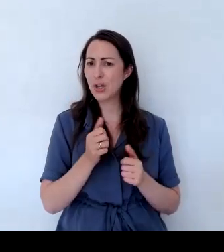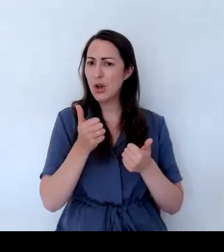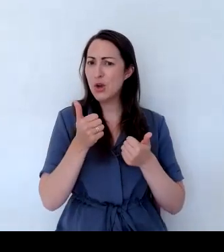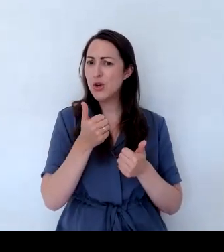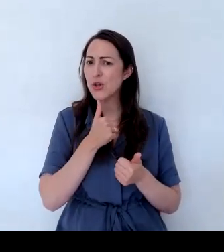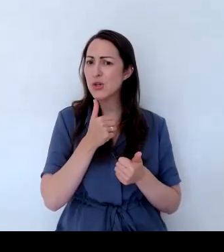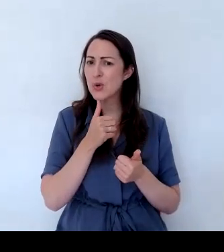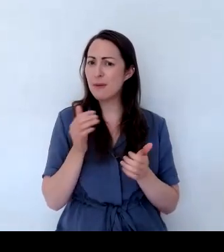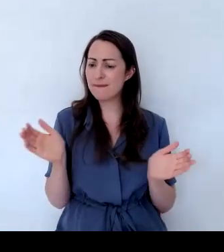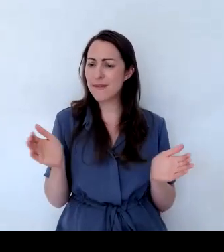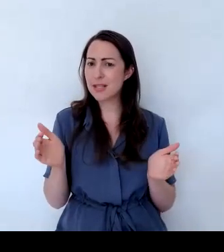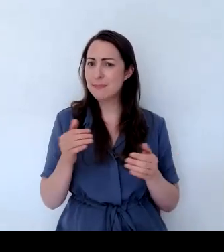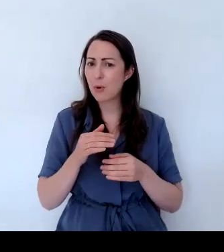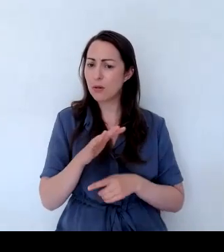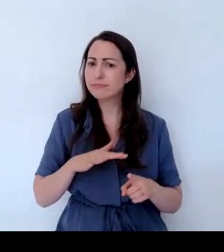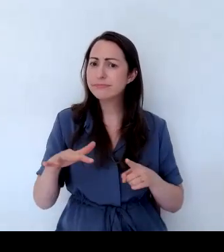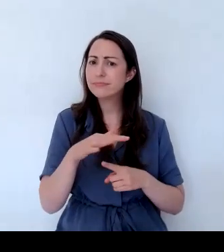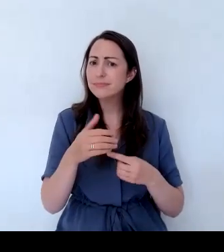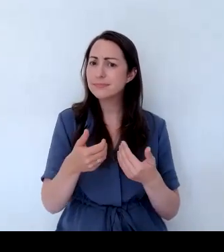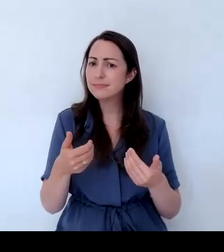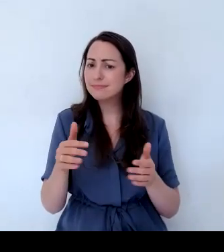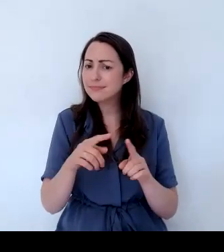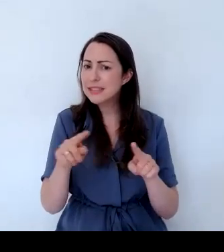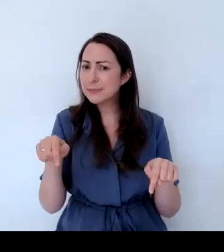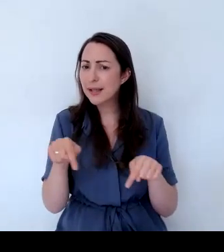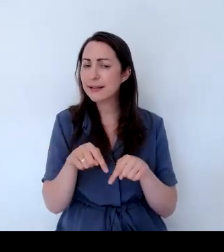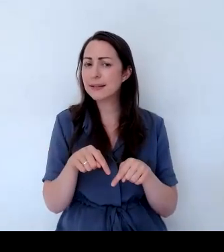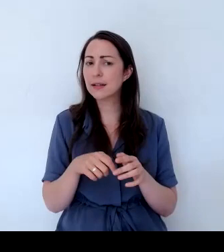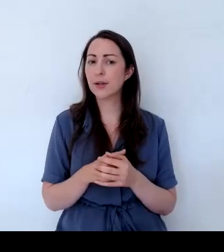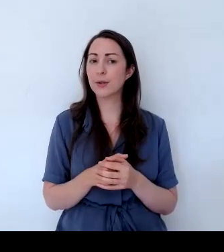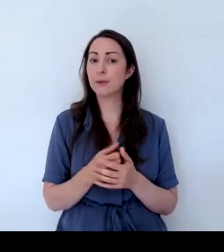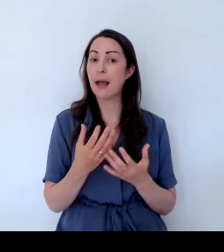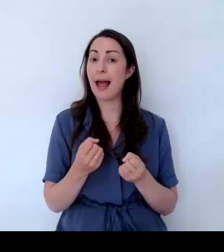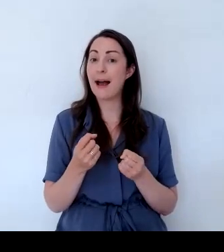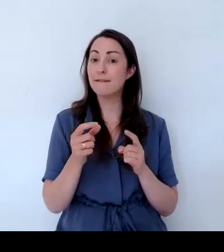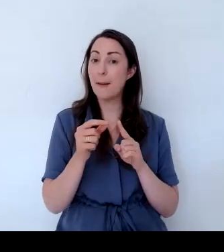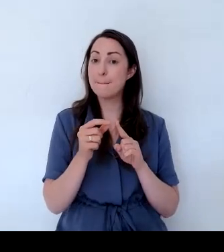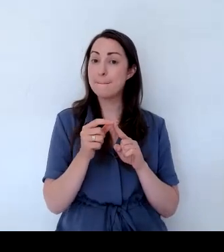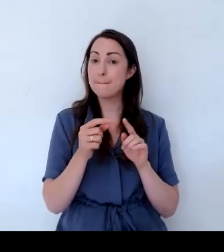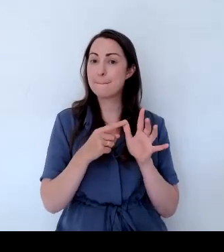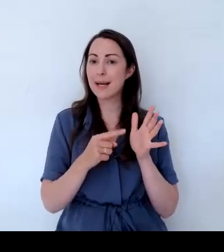space, really. If you have got a patio. We've got a patio area here.